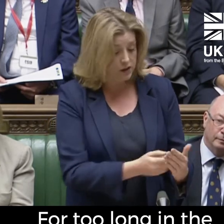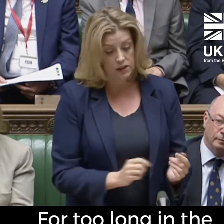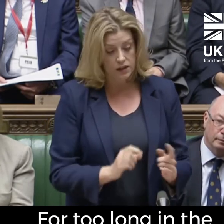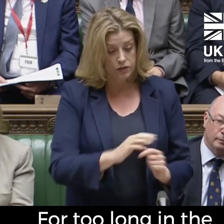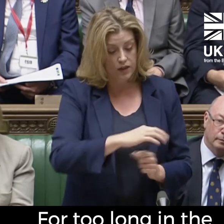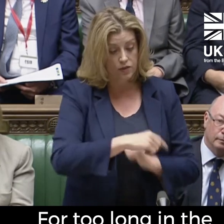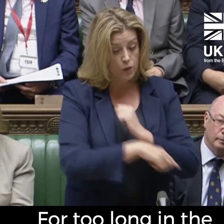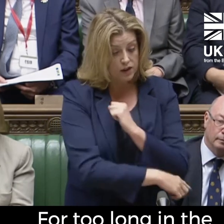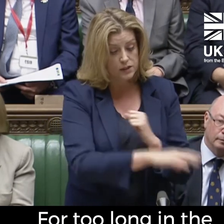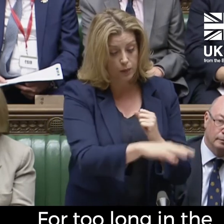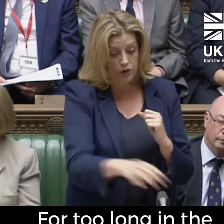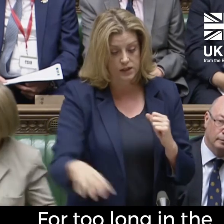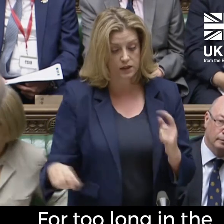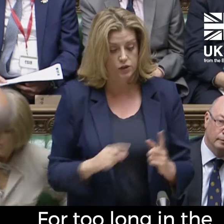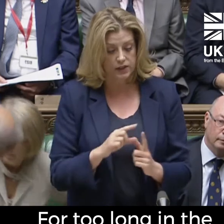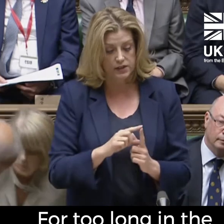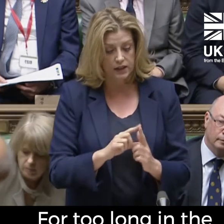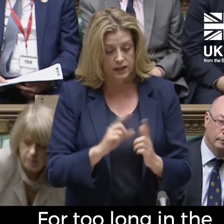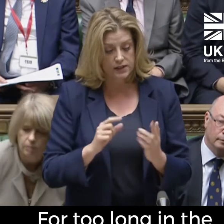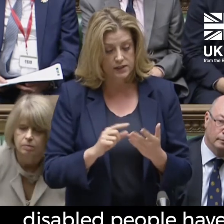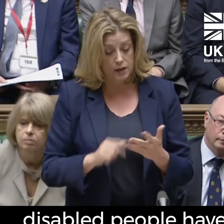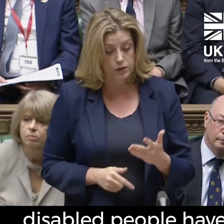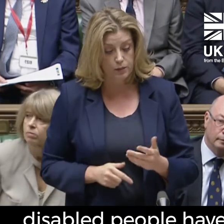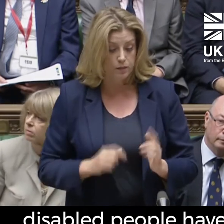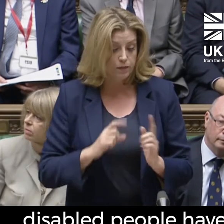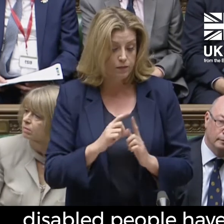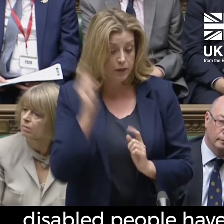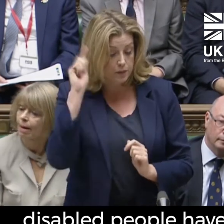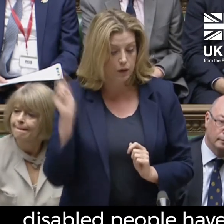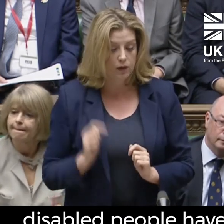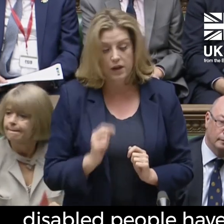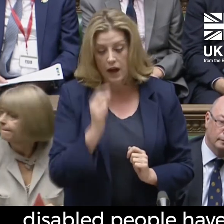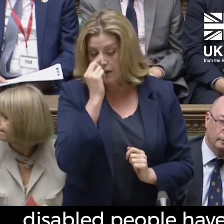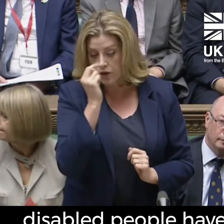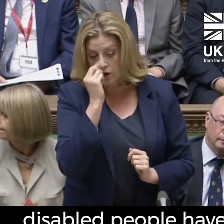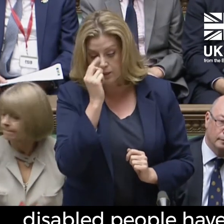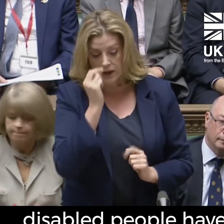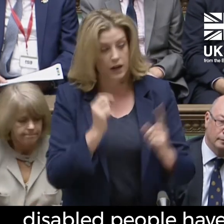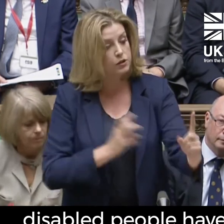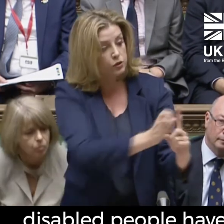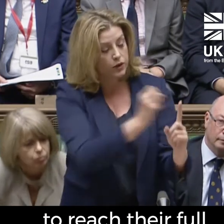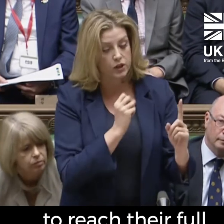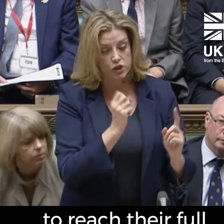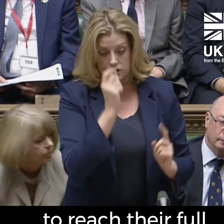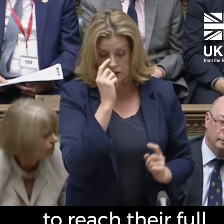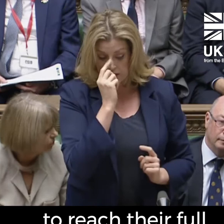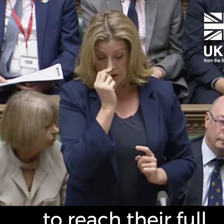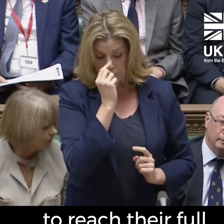in the world's poorest countries disabled people have not been able to reach their full